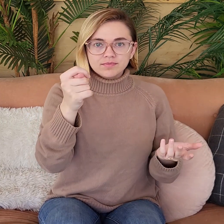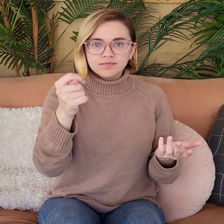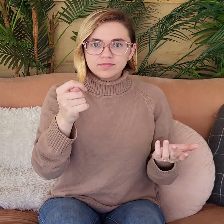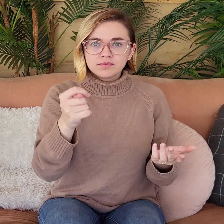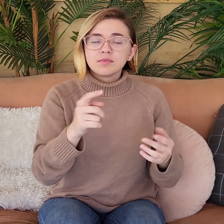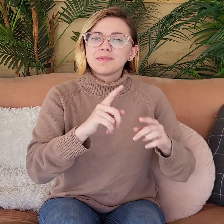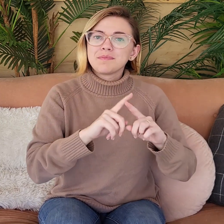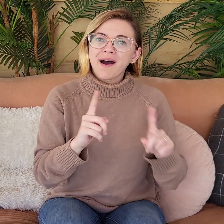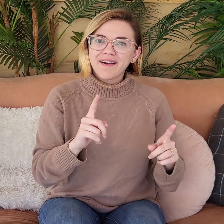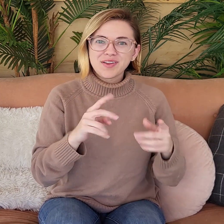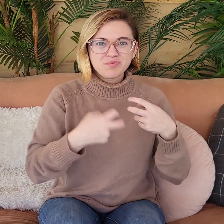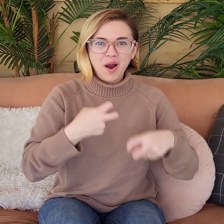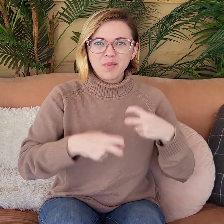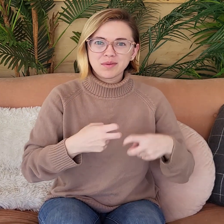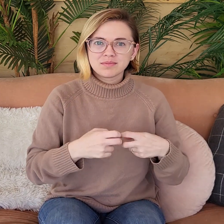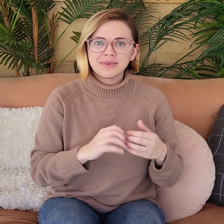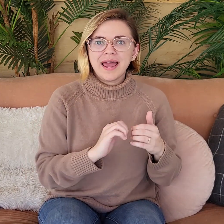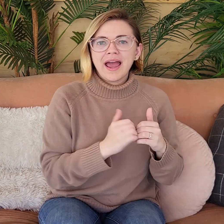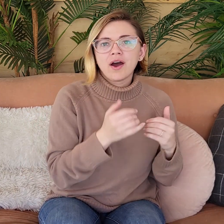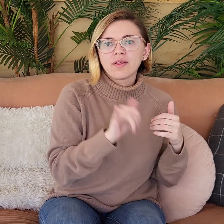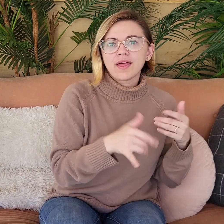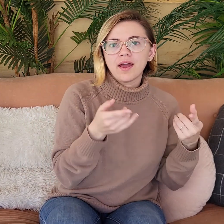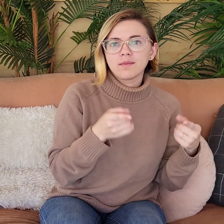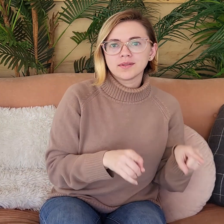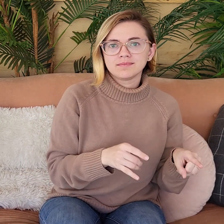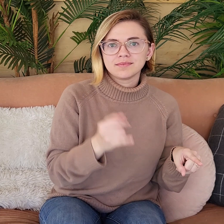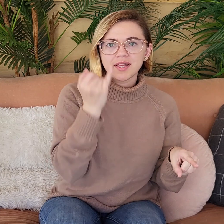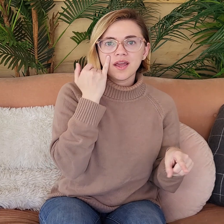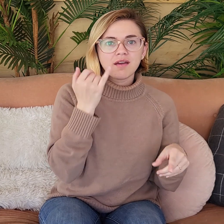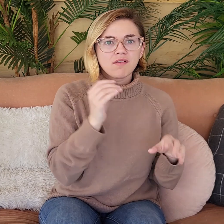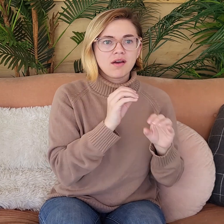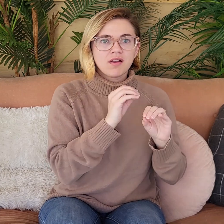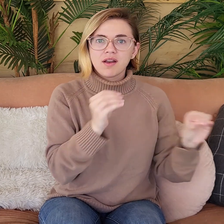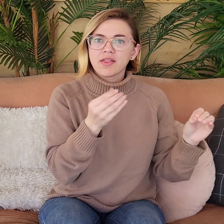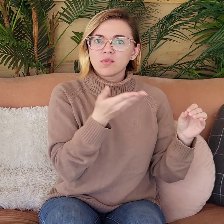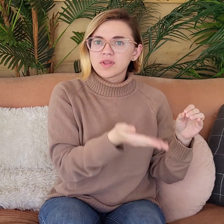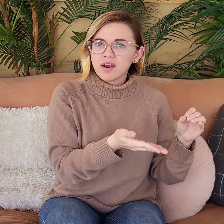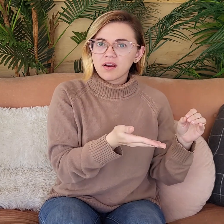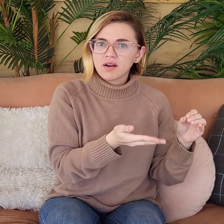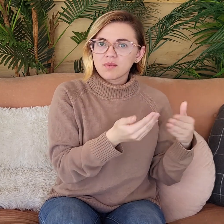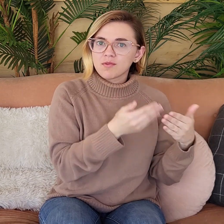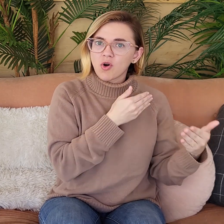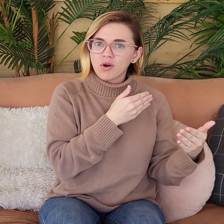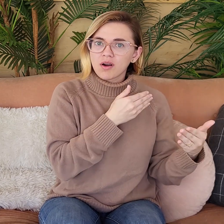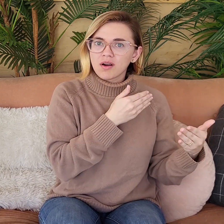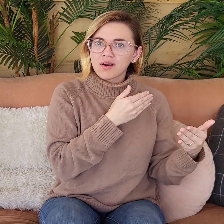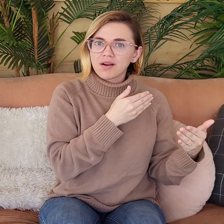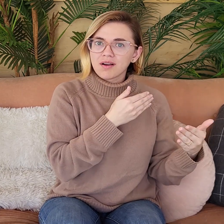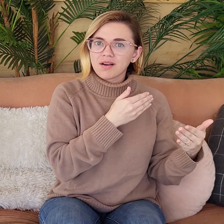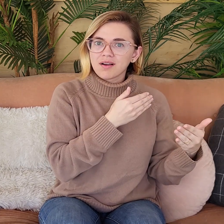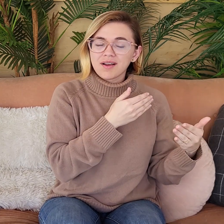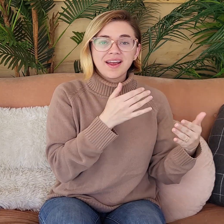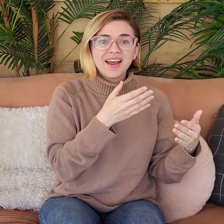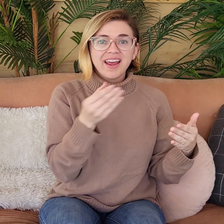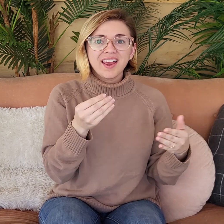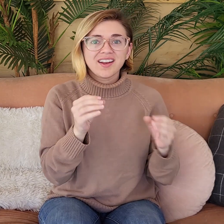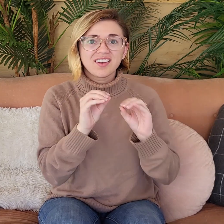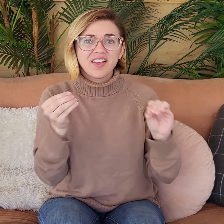That is their theory. But the problems are, how would that happen if nothing is there before